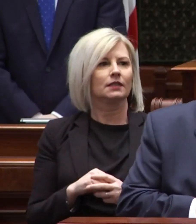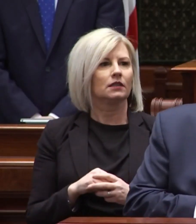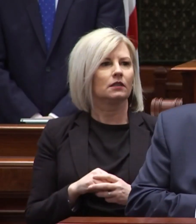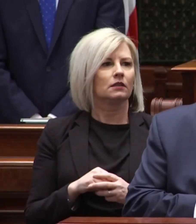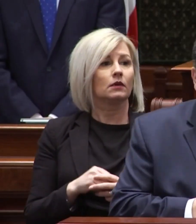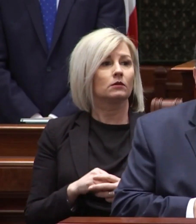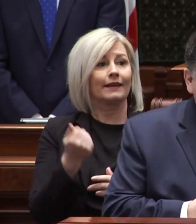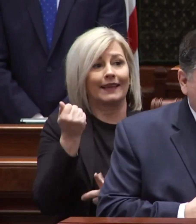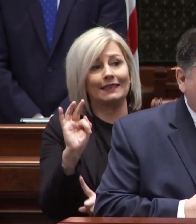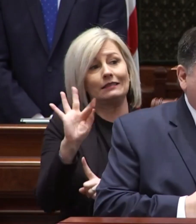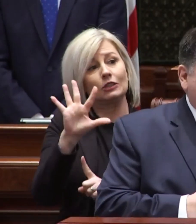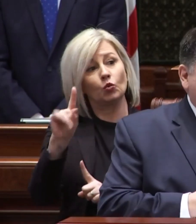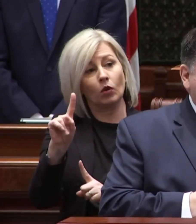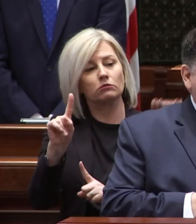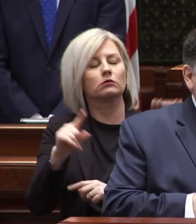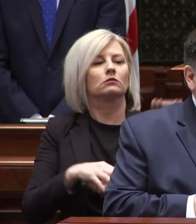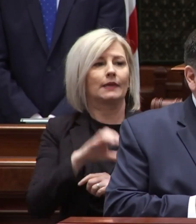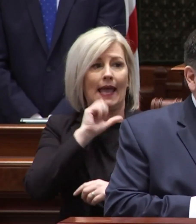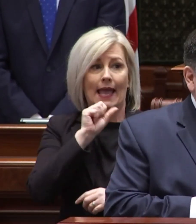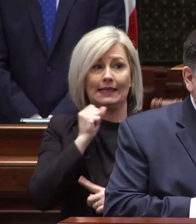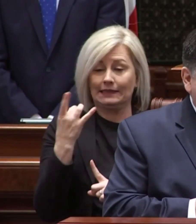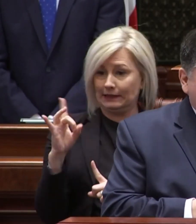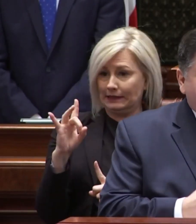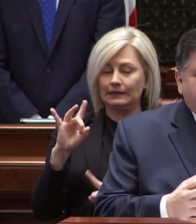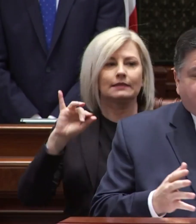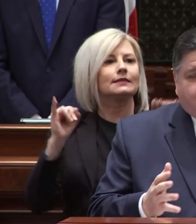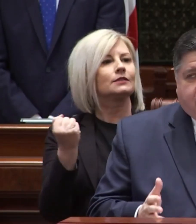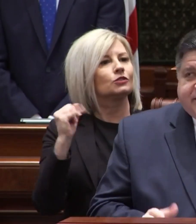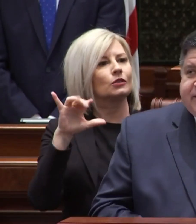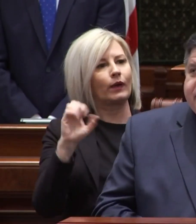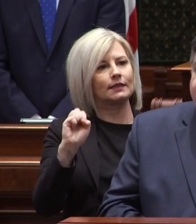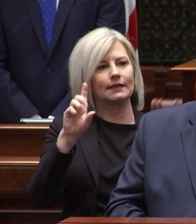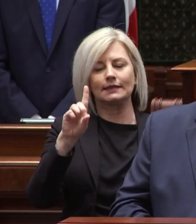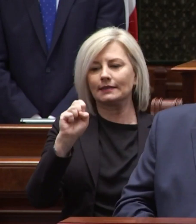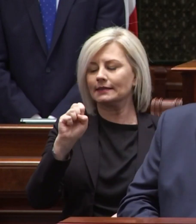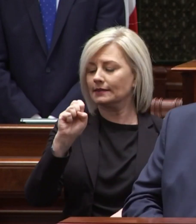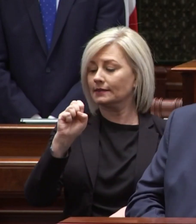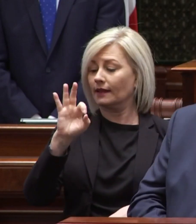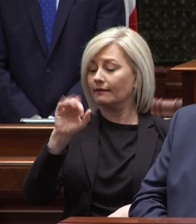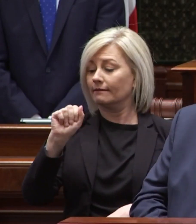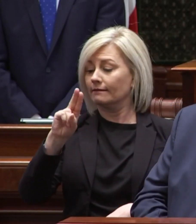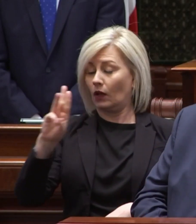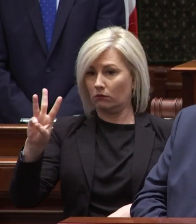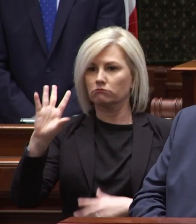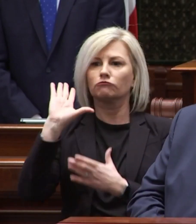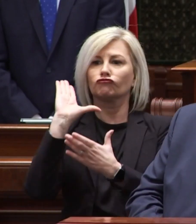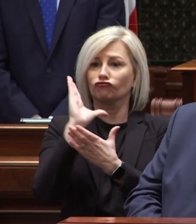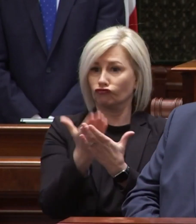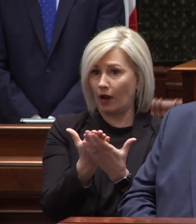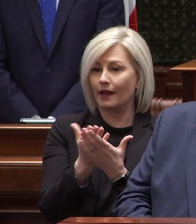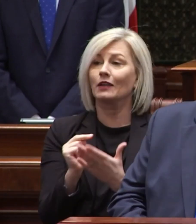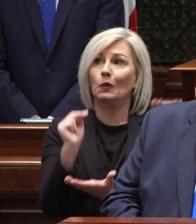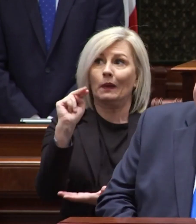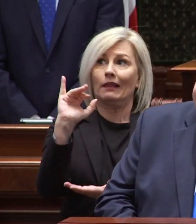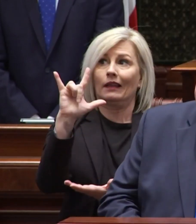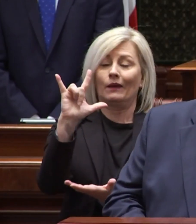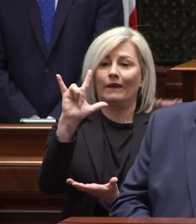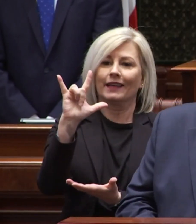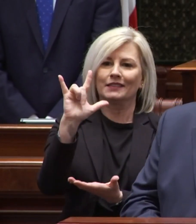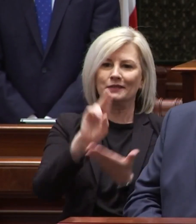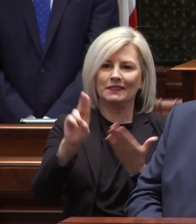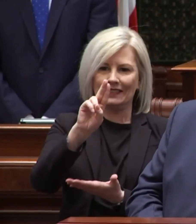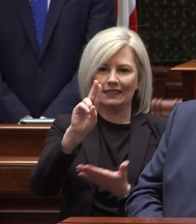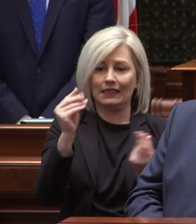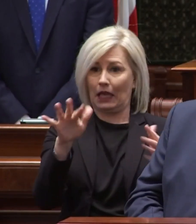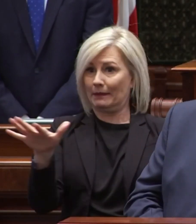In 1951, at the age of 18, Joyce DeFaugh arrived on Northern Illinois University's